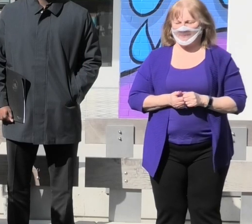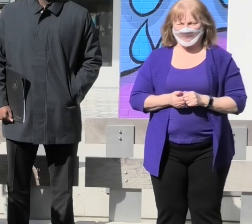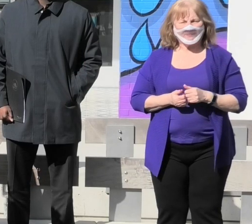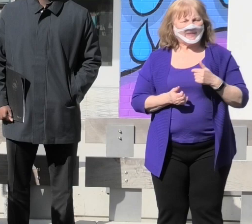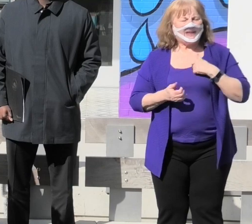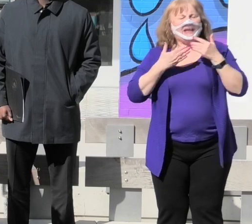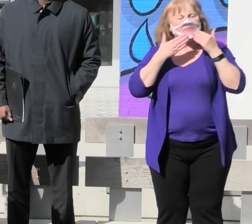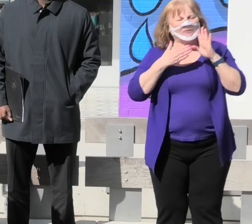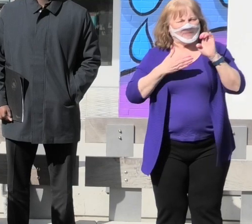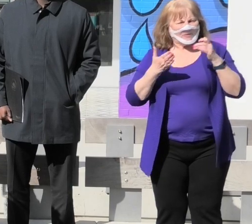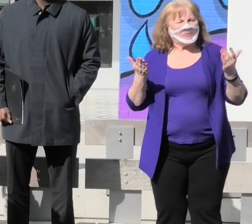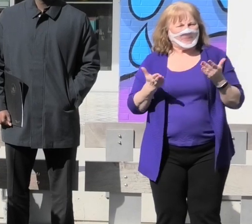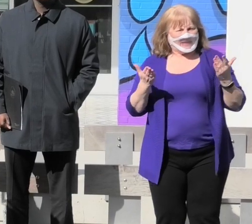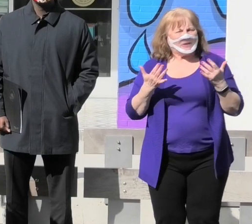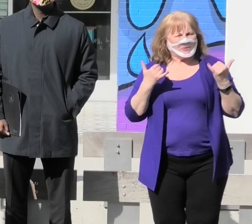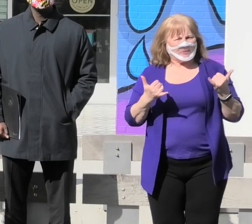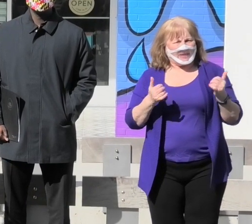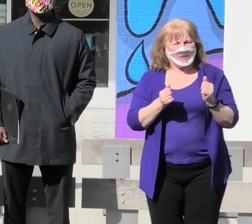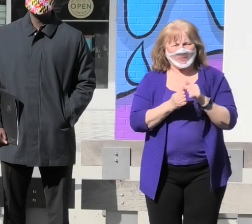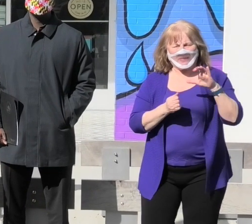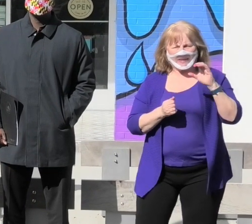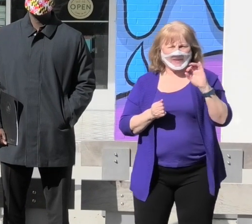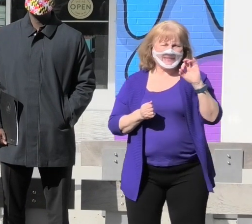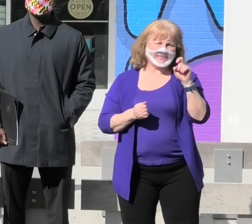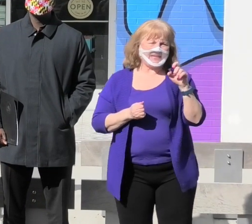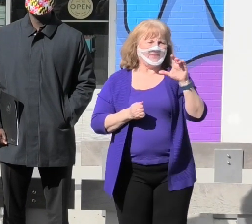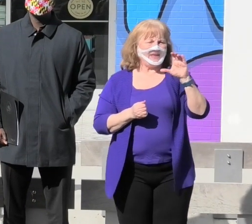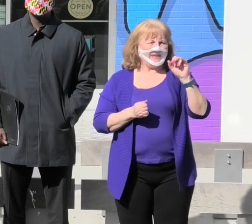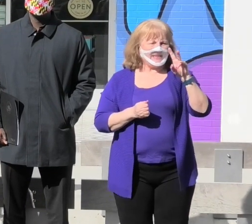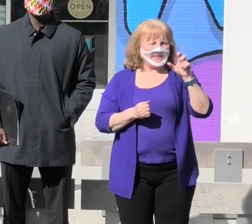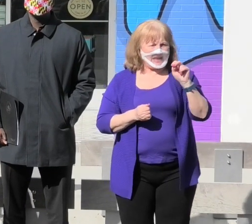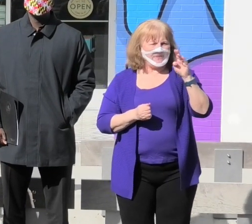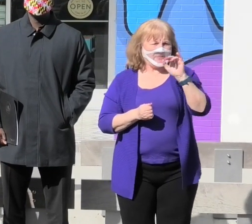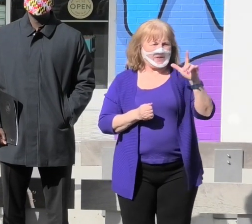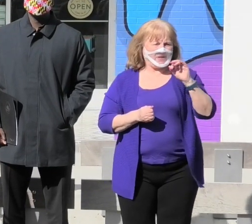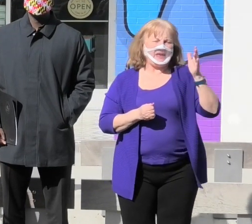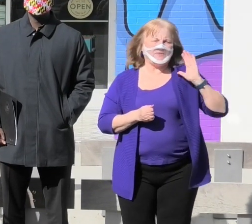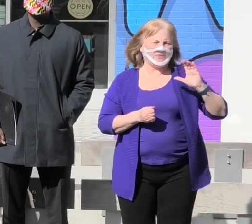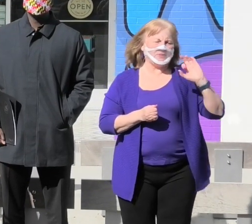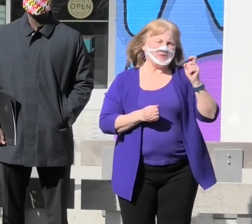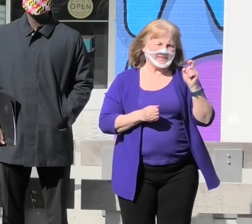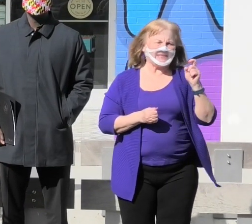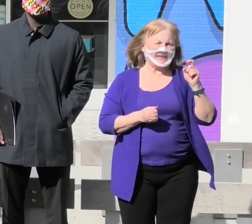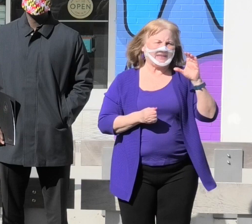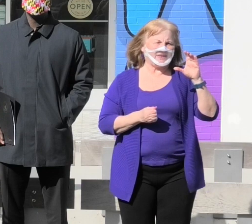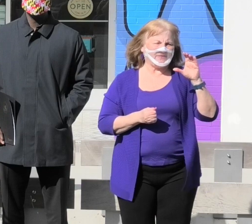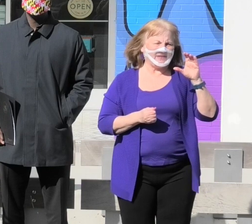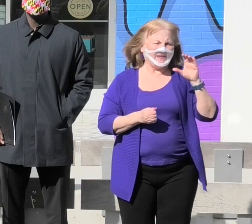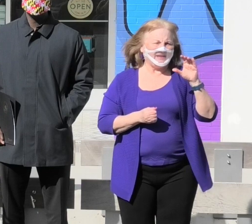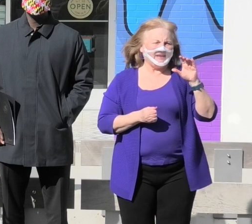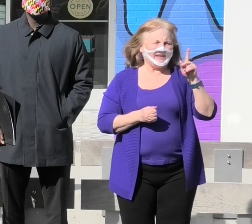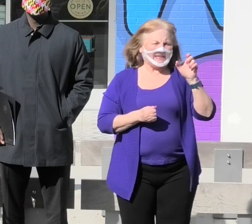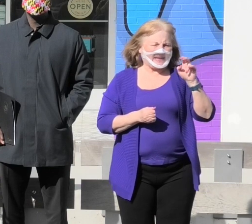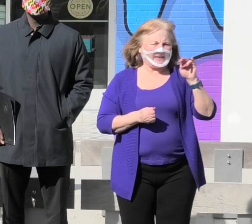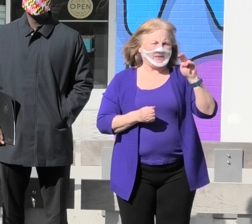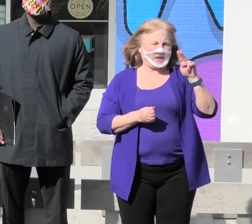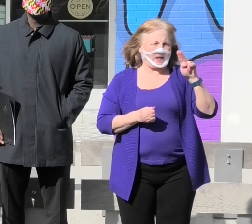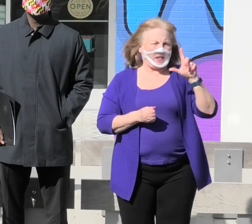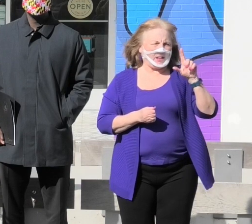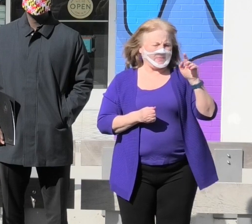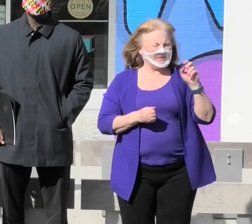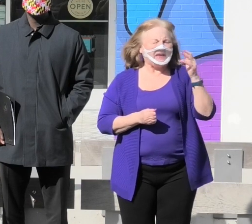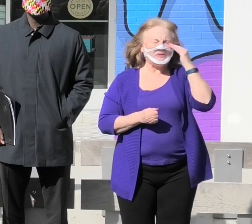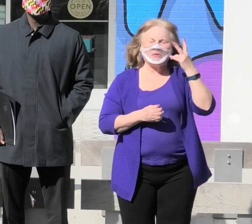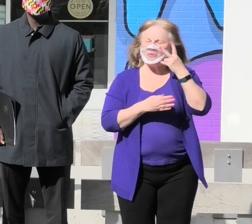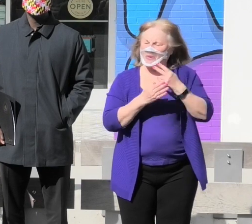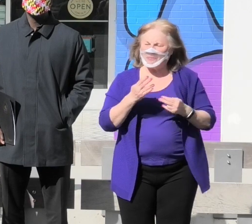I'm grateful to be here today with County Executive Calvin Ball and former County Executive Ken Allman. Having worked with both of you, I know that